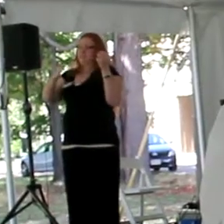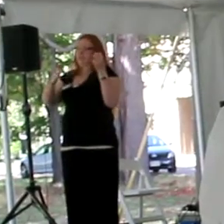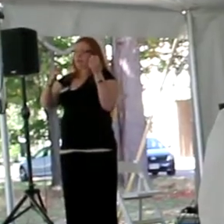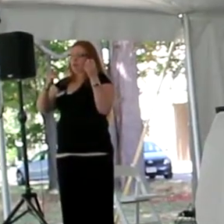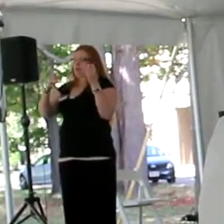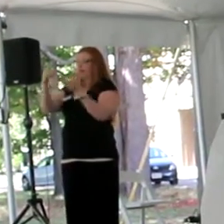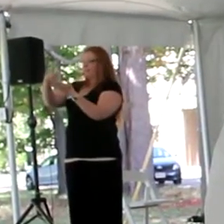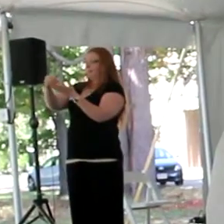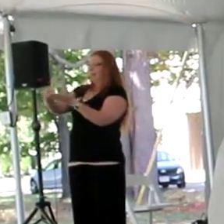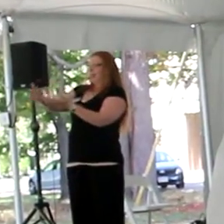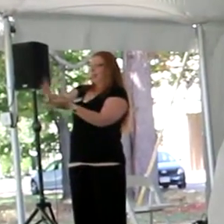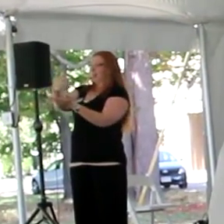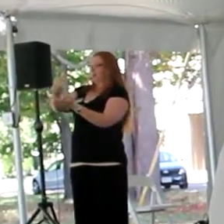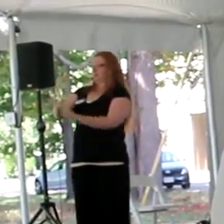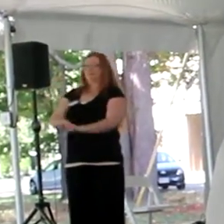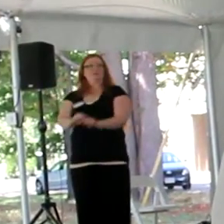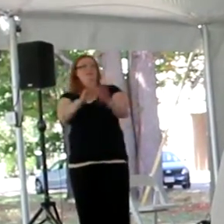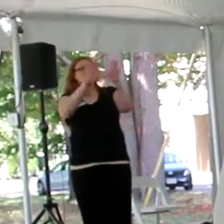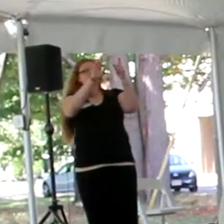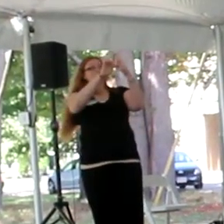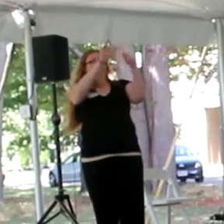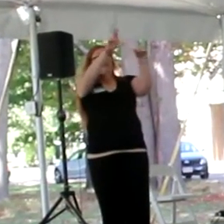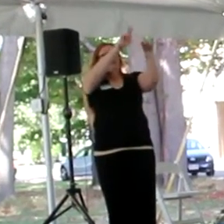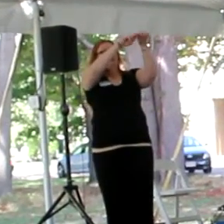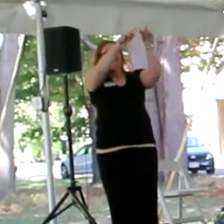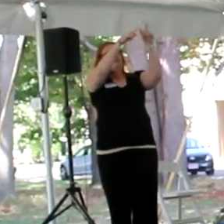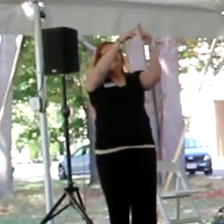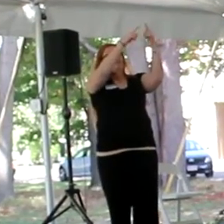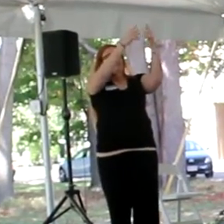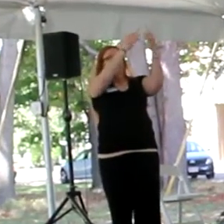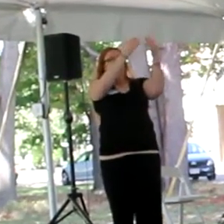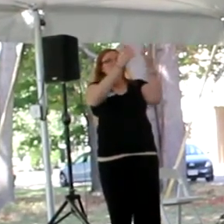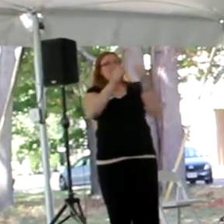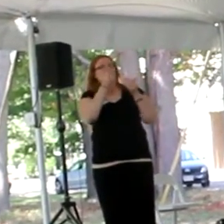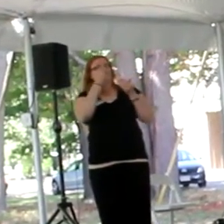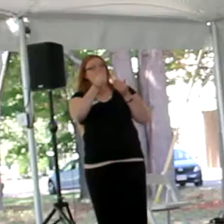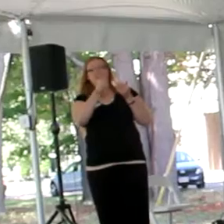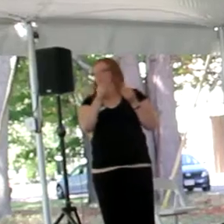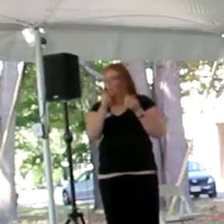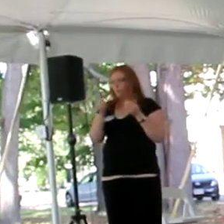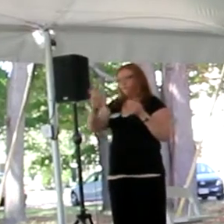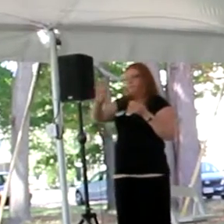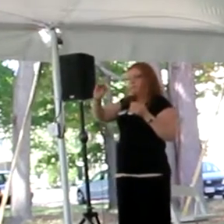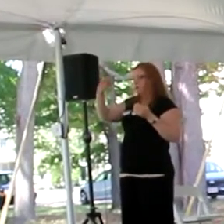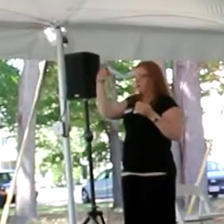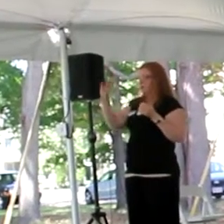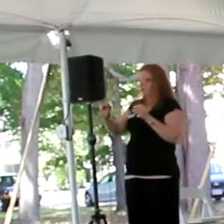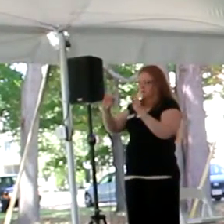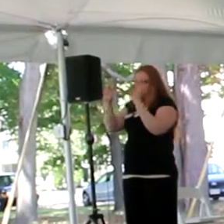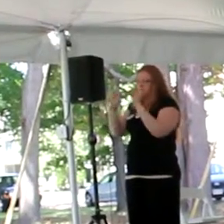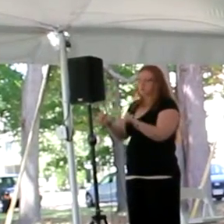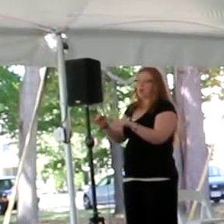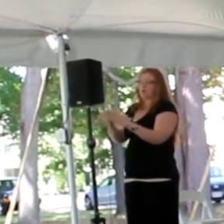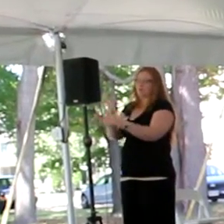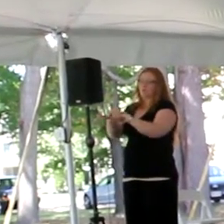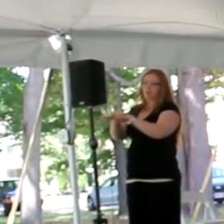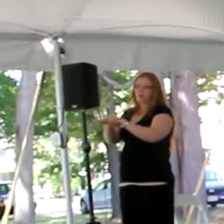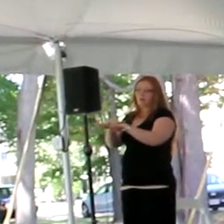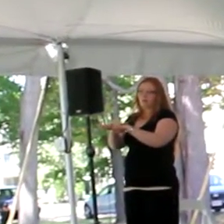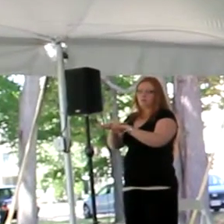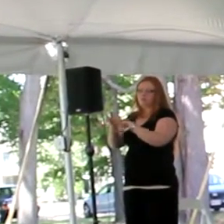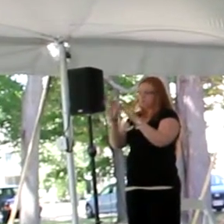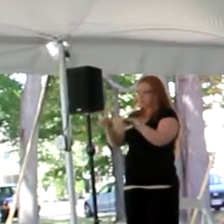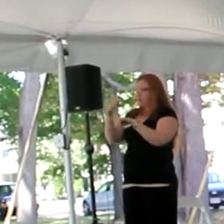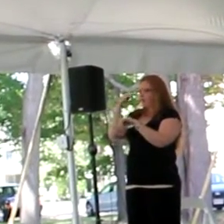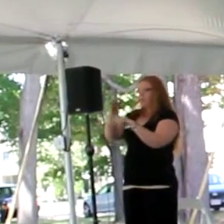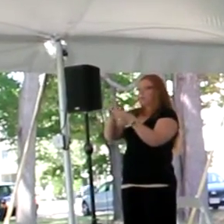money is funded to national and then it trickles down to the local level. Now right off the bat, 40% of everything you raise will stay here to